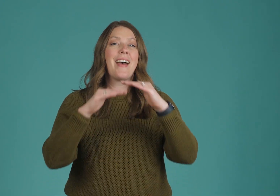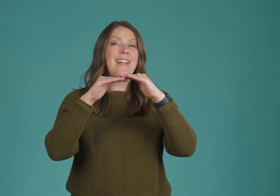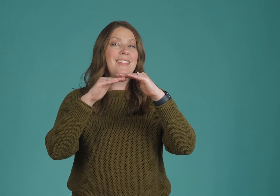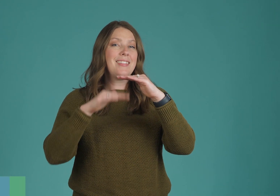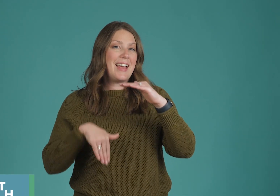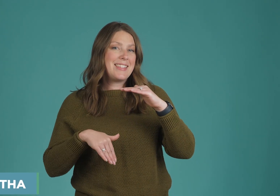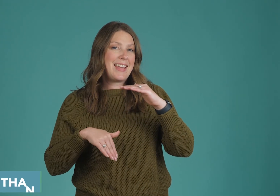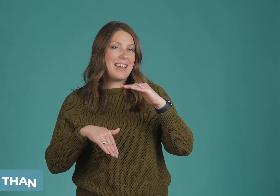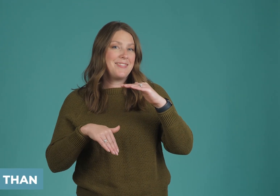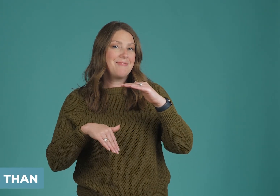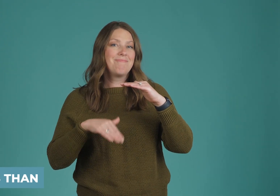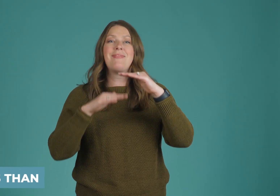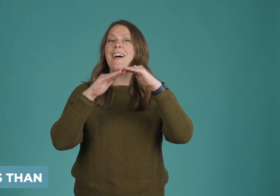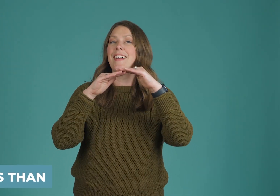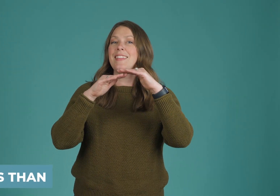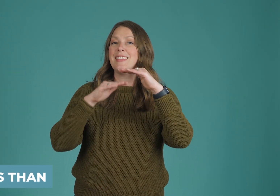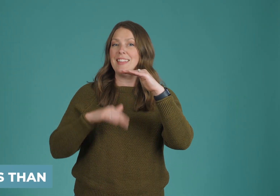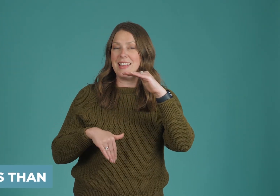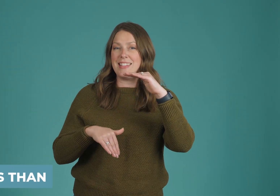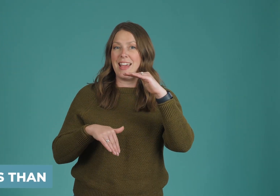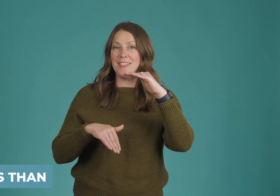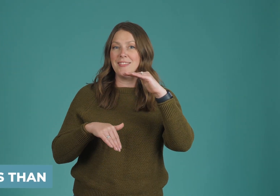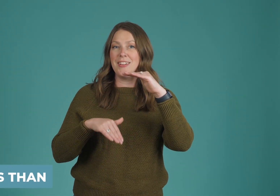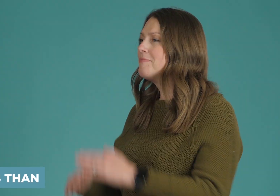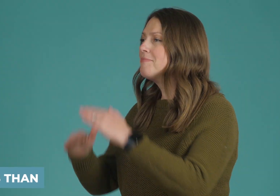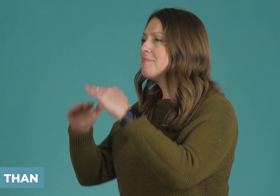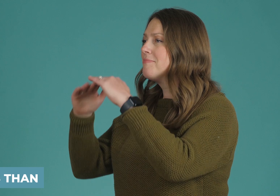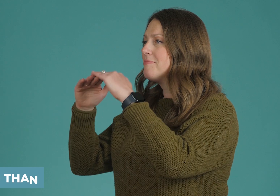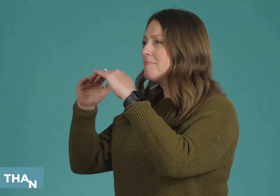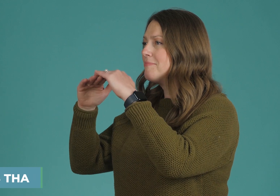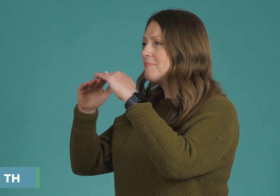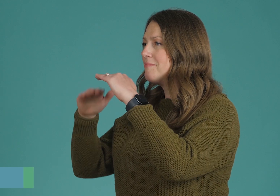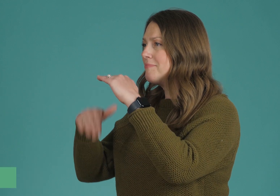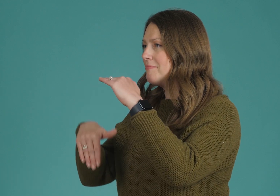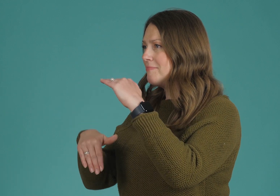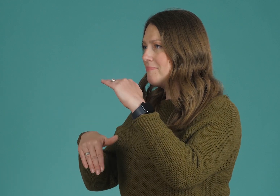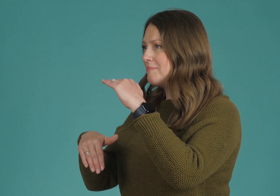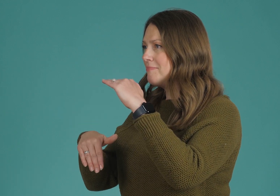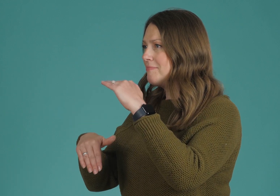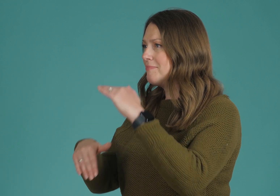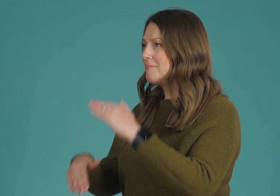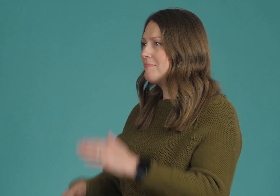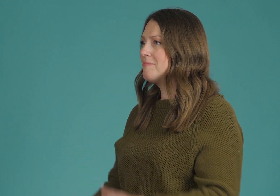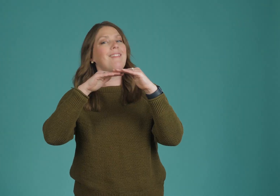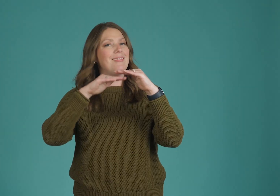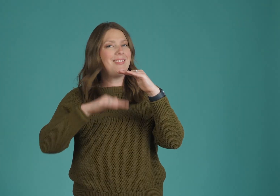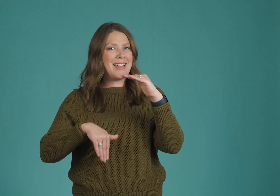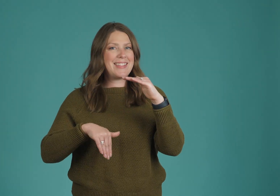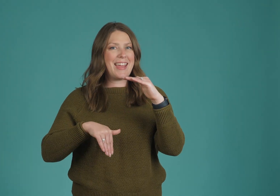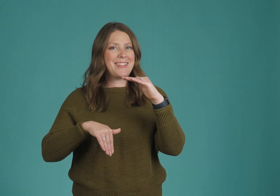Less than. Less than. than. Your hand is going below. Less than.